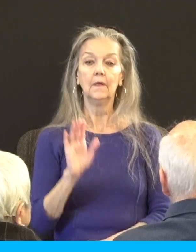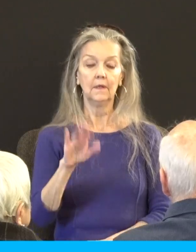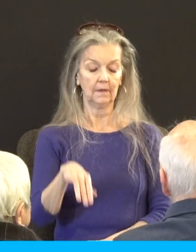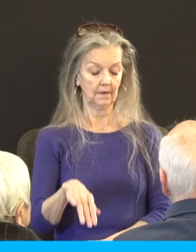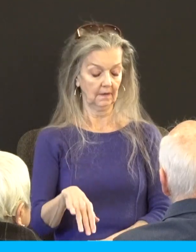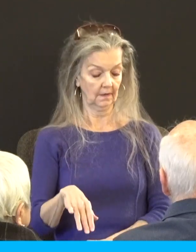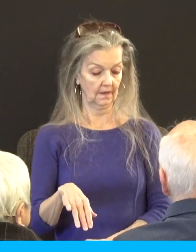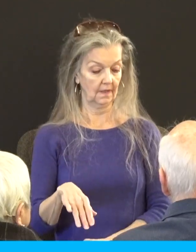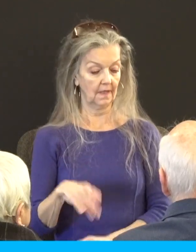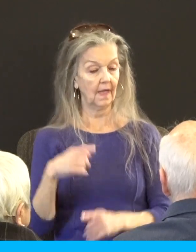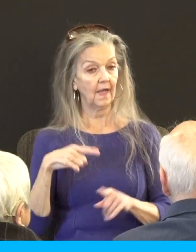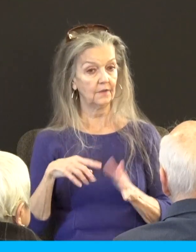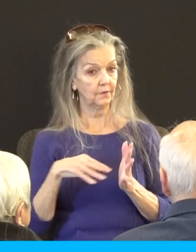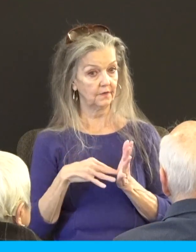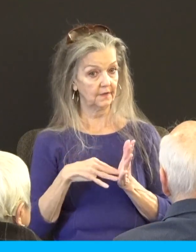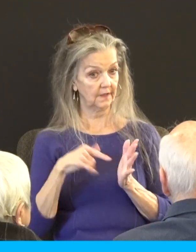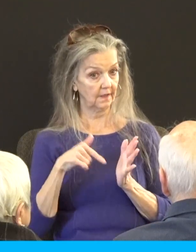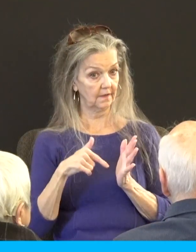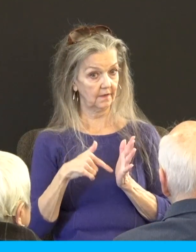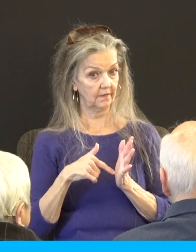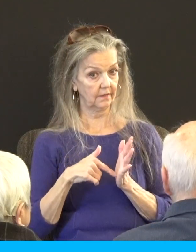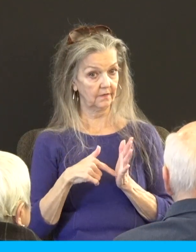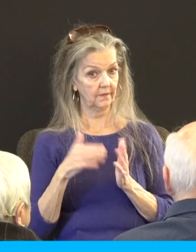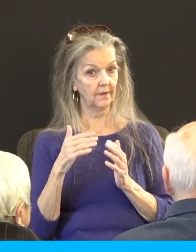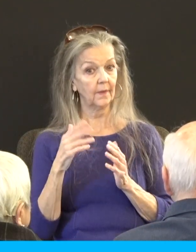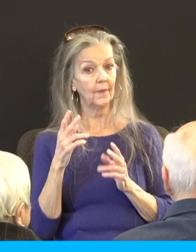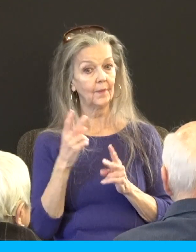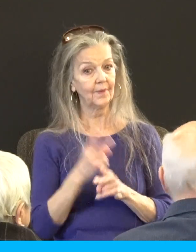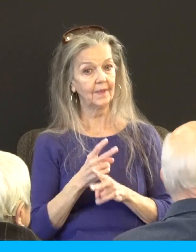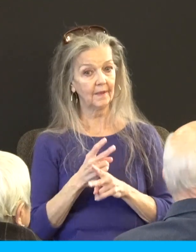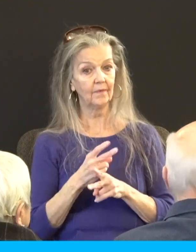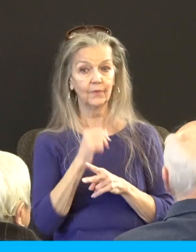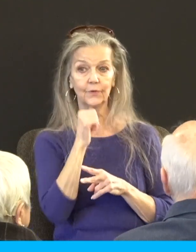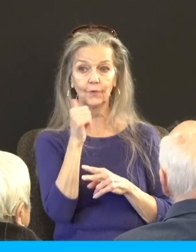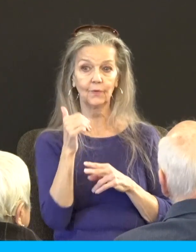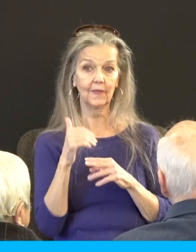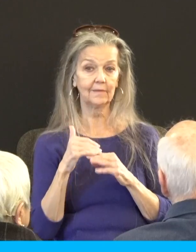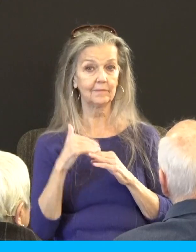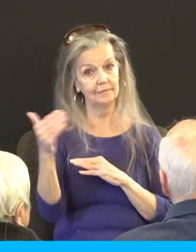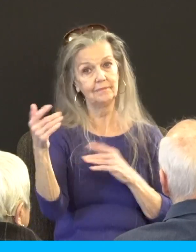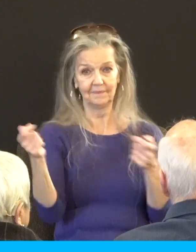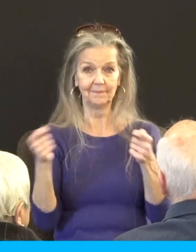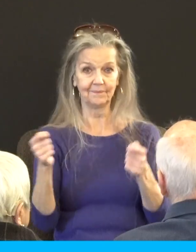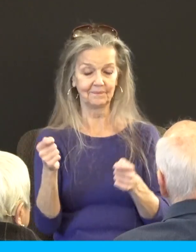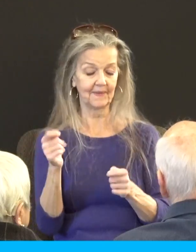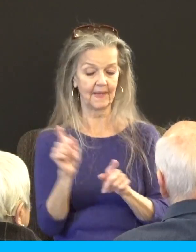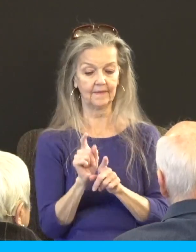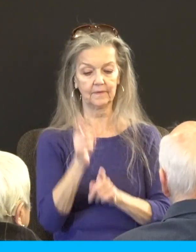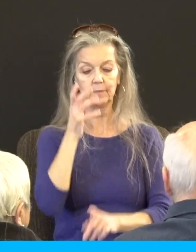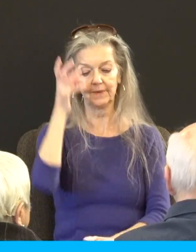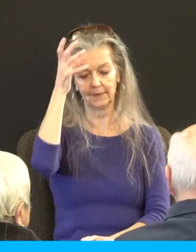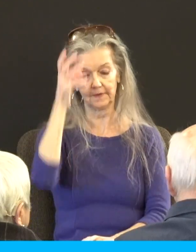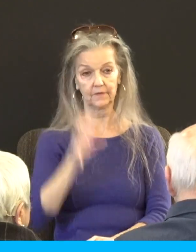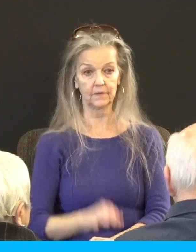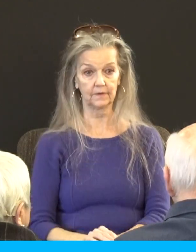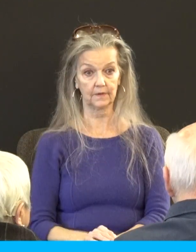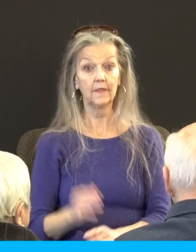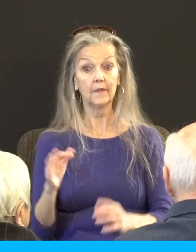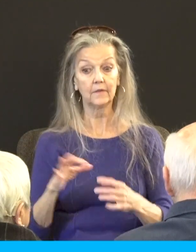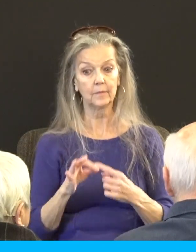you get into this is beware over-parenting, especially as you get adult children. They know where to find you if they want an opinion.